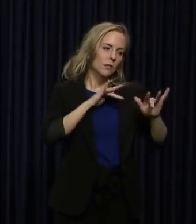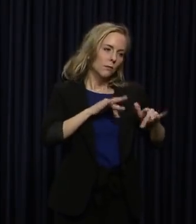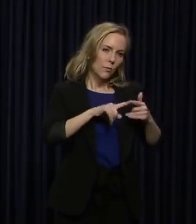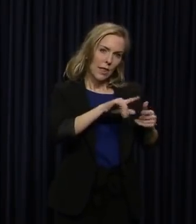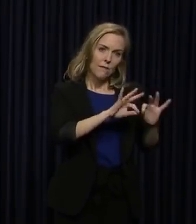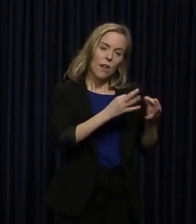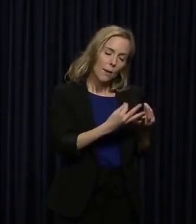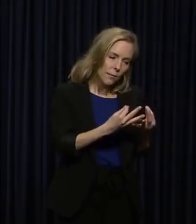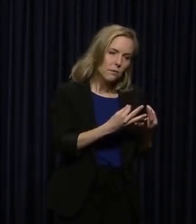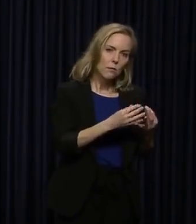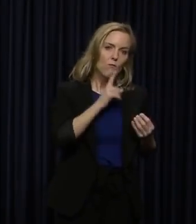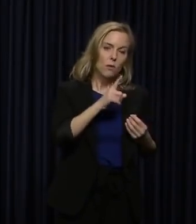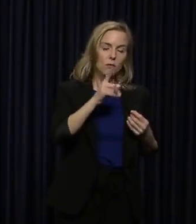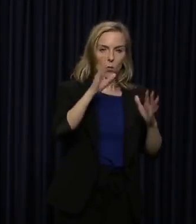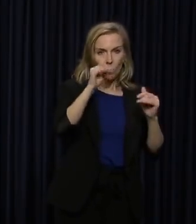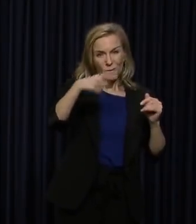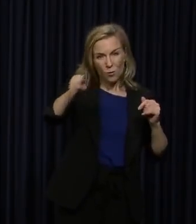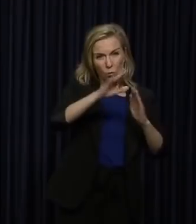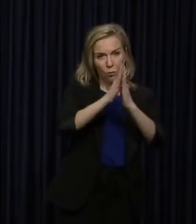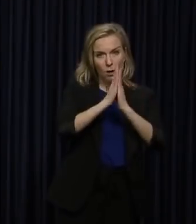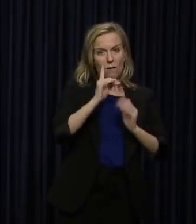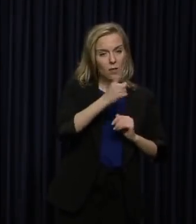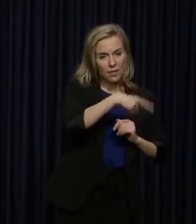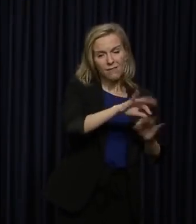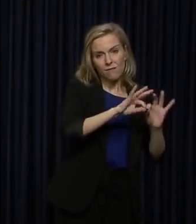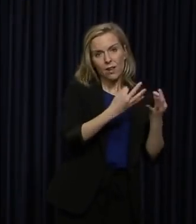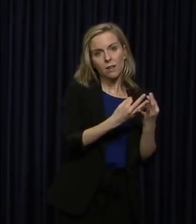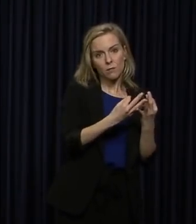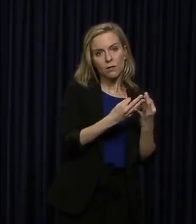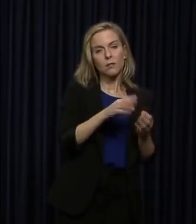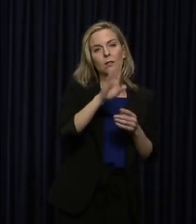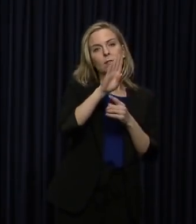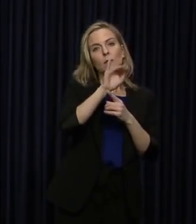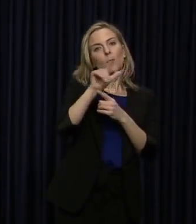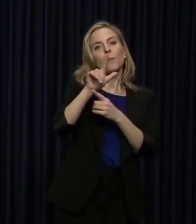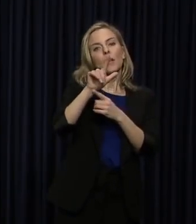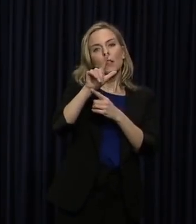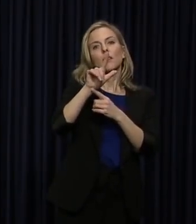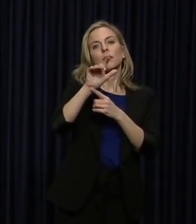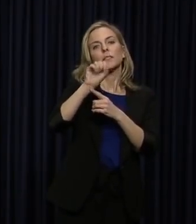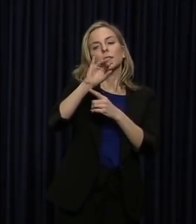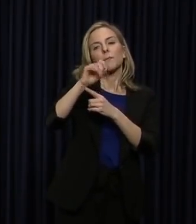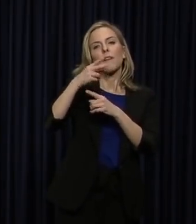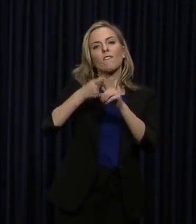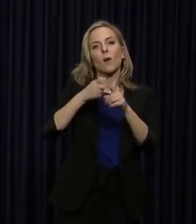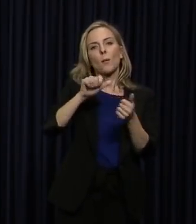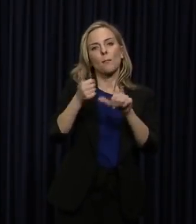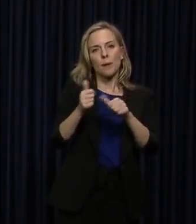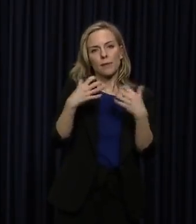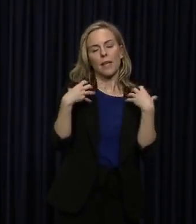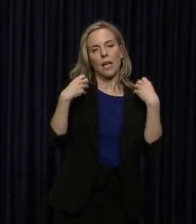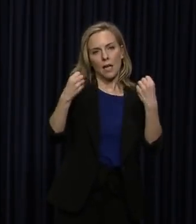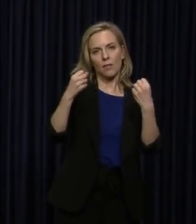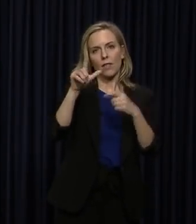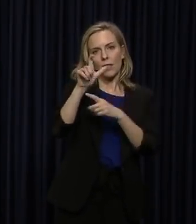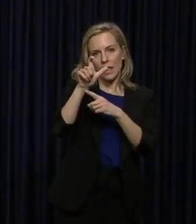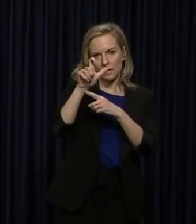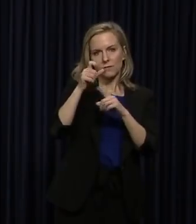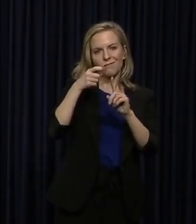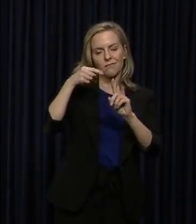that family. And I hope everybody out there is praying for them. Bill Sisson from Baptist Health Lexington also sends